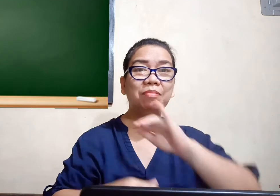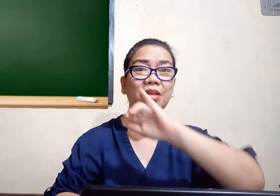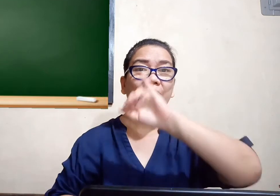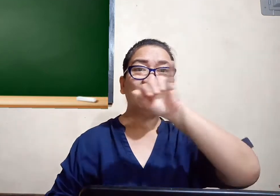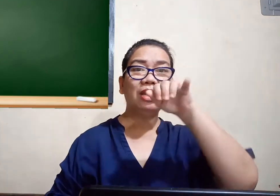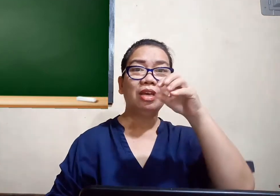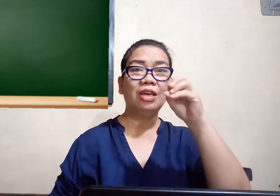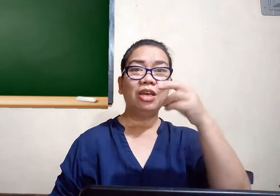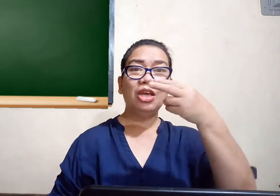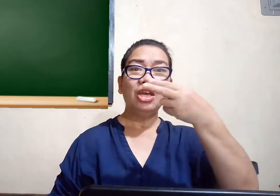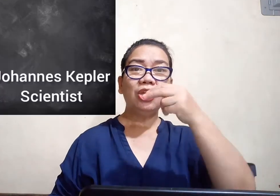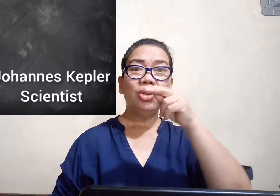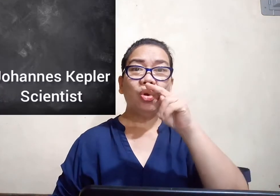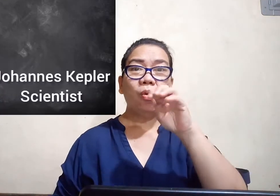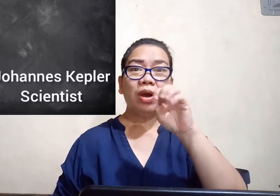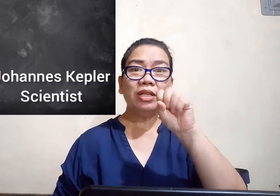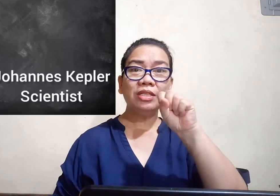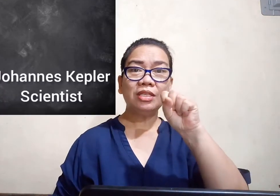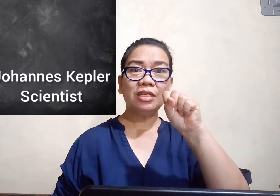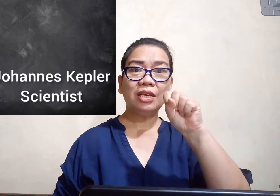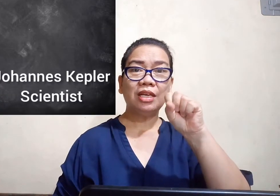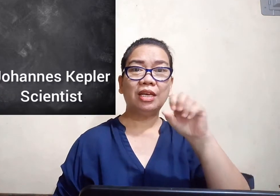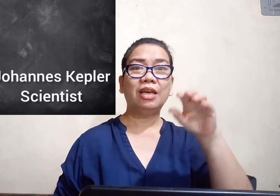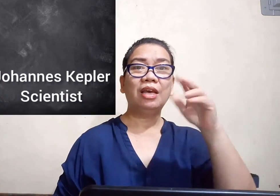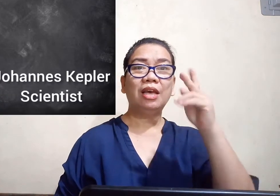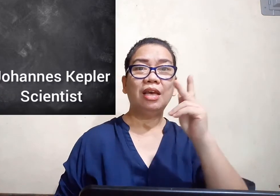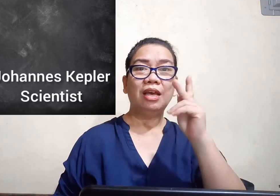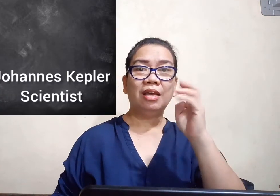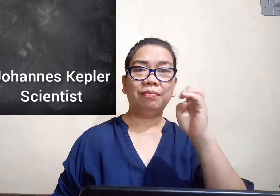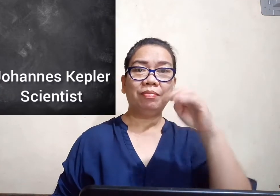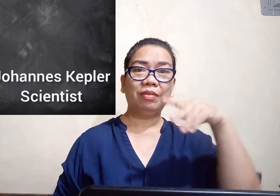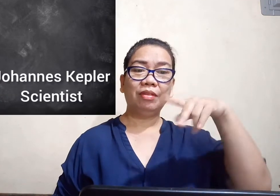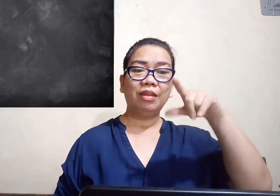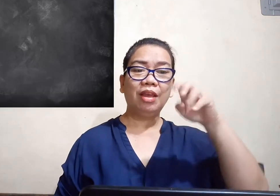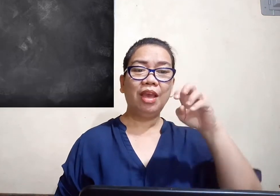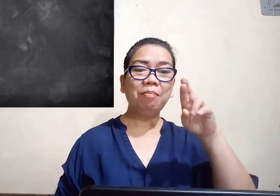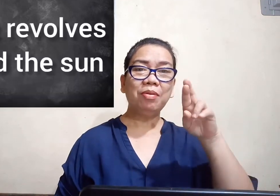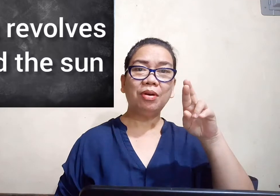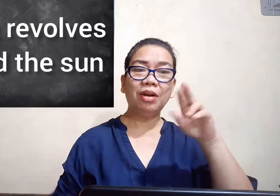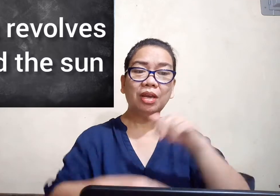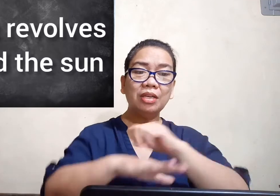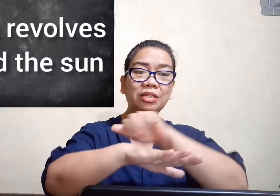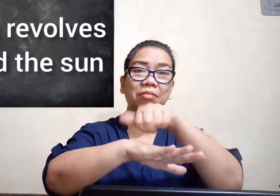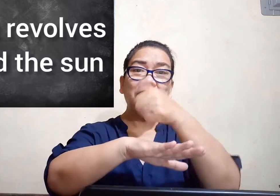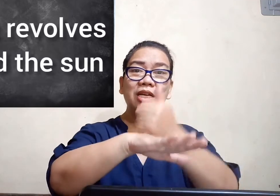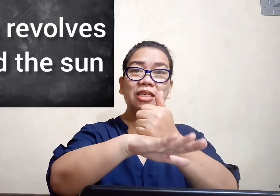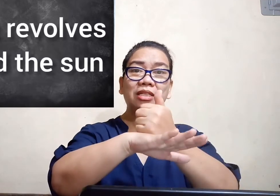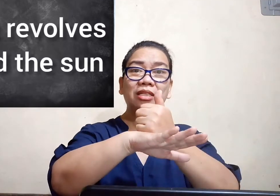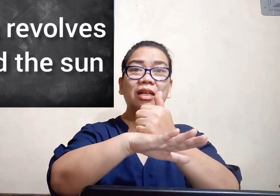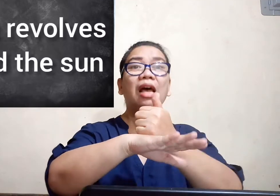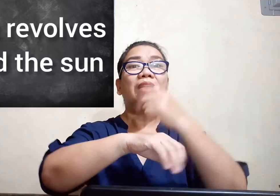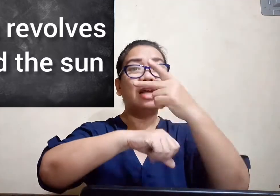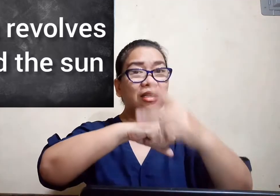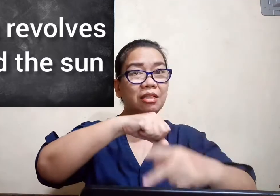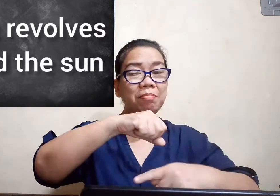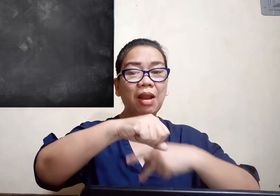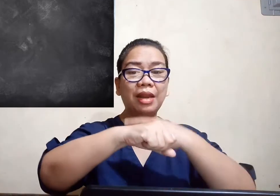you once Kepler established that the planet